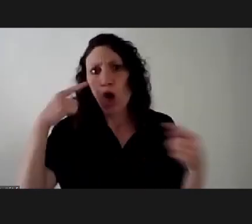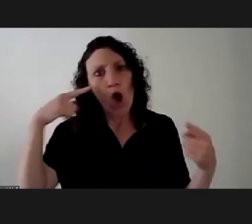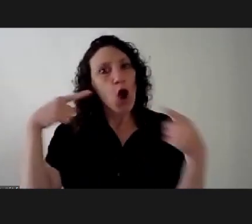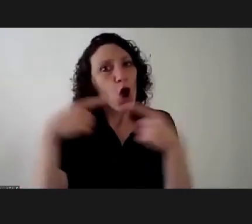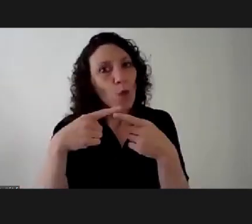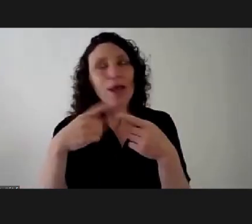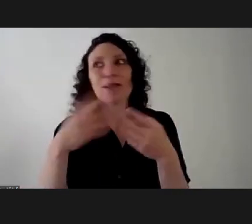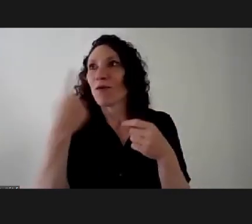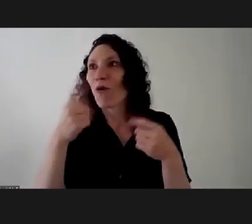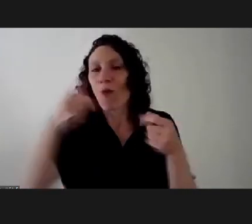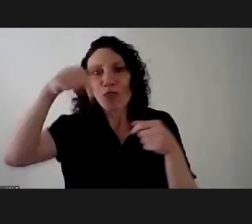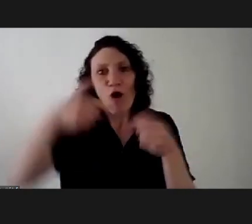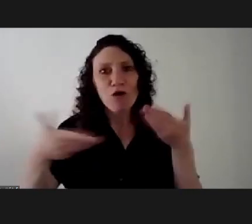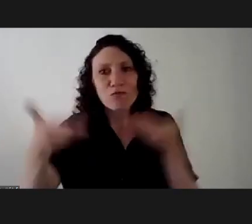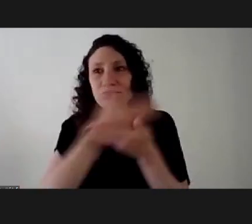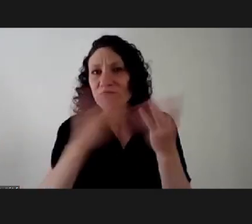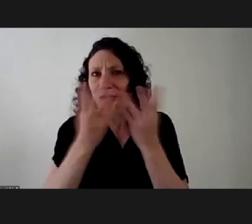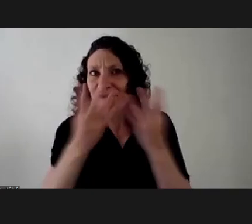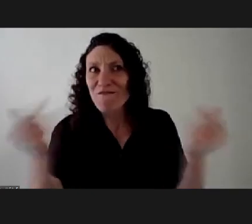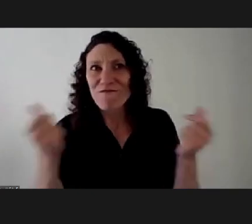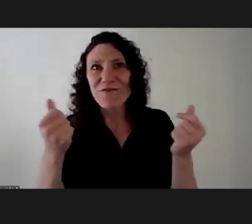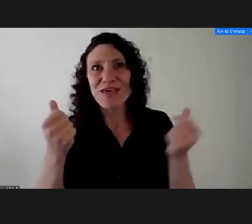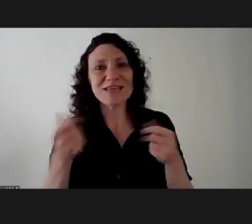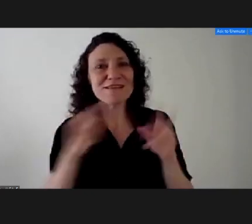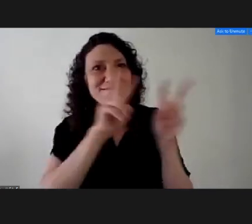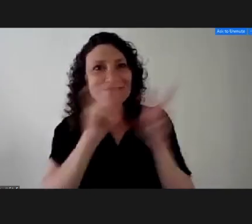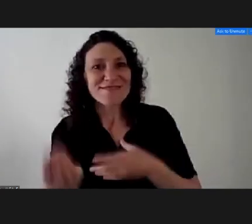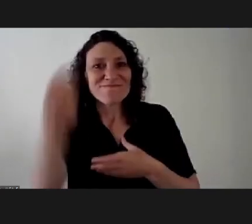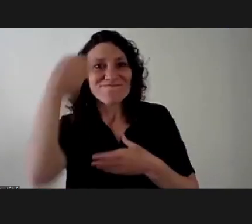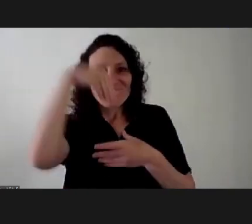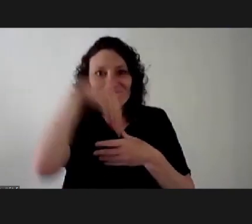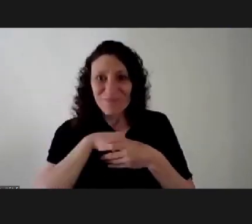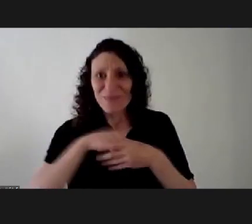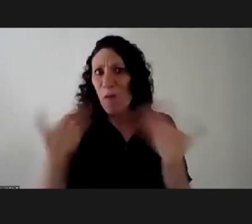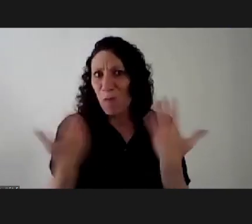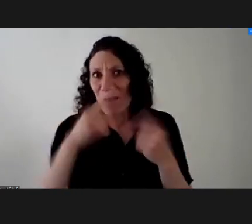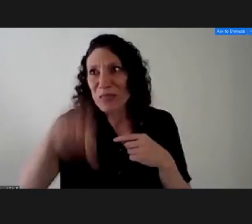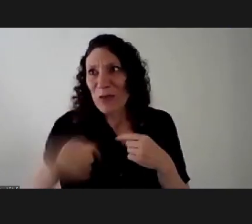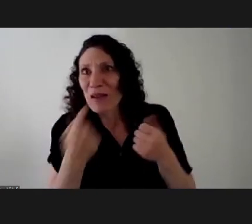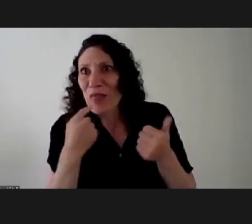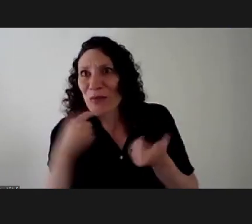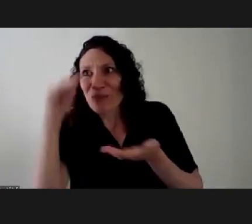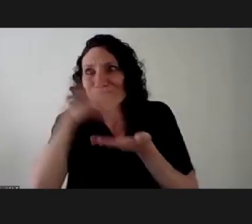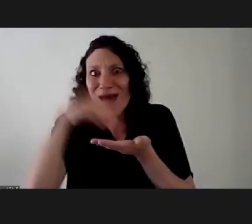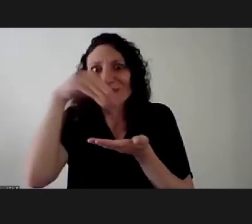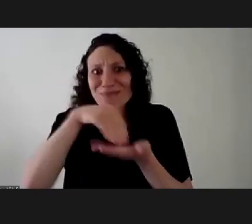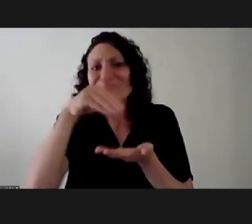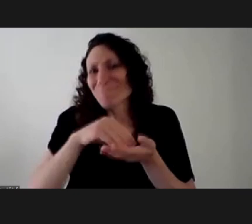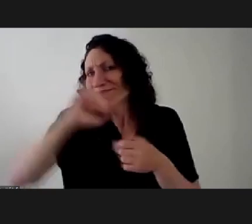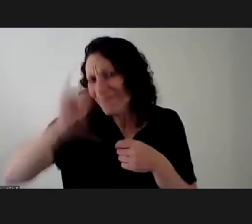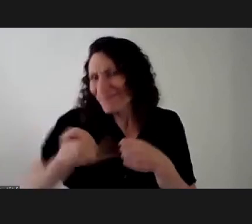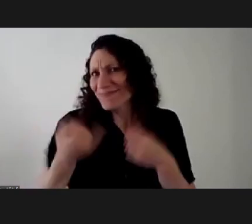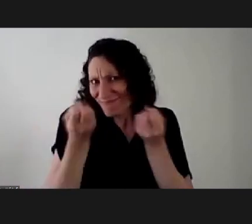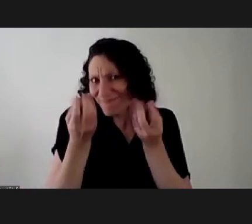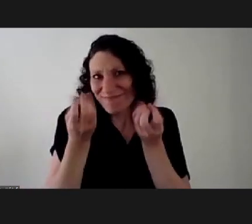have is to enrich the process and to really have even more concerns more uh questions that we will